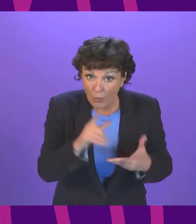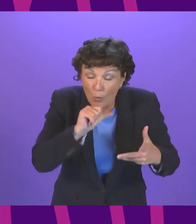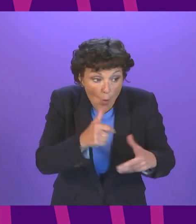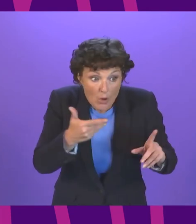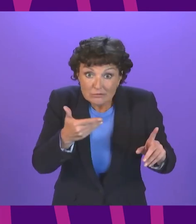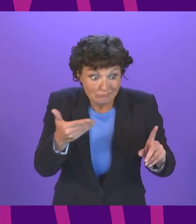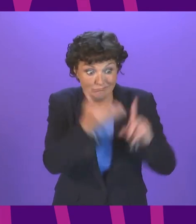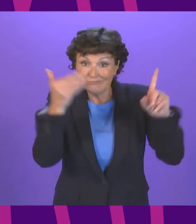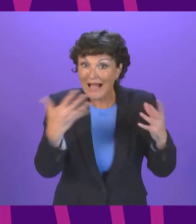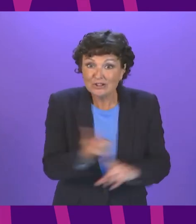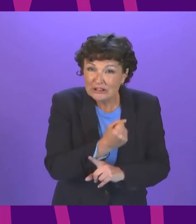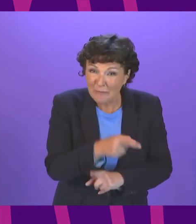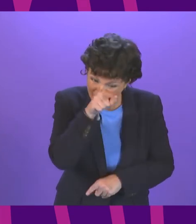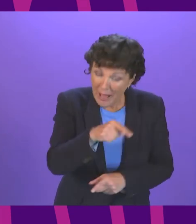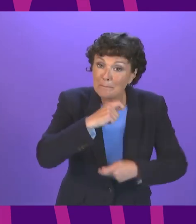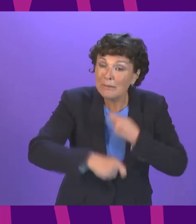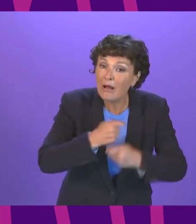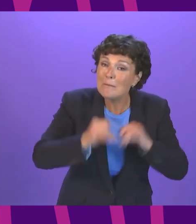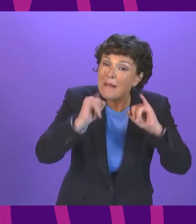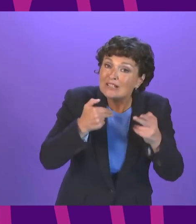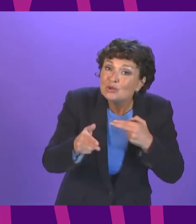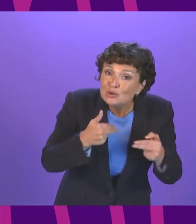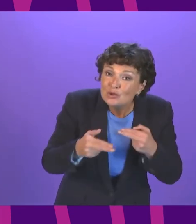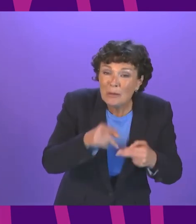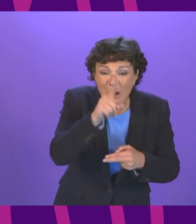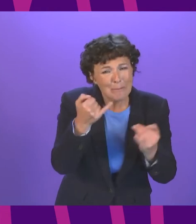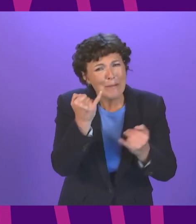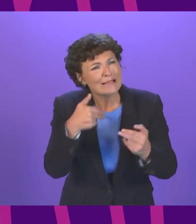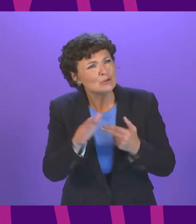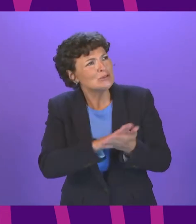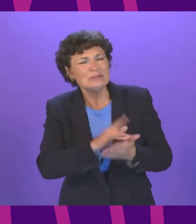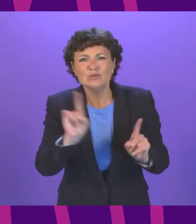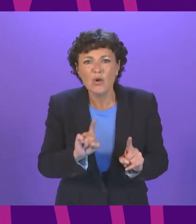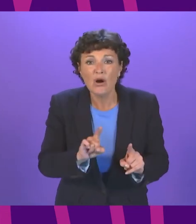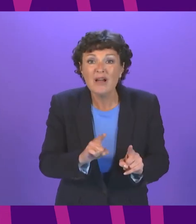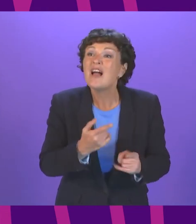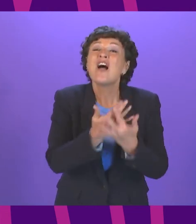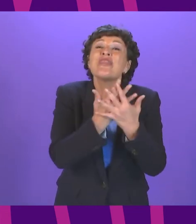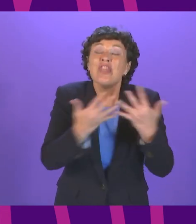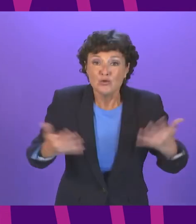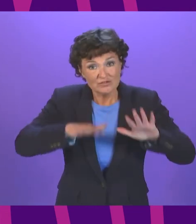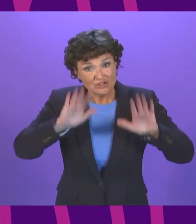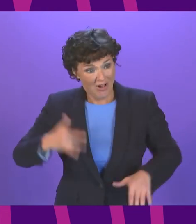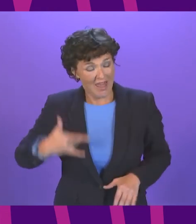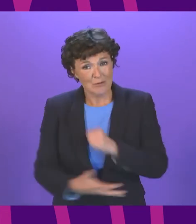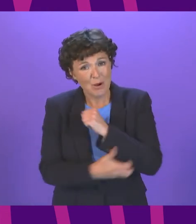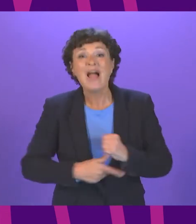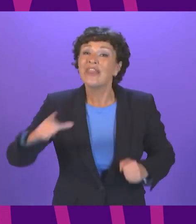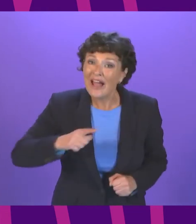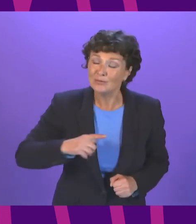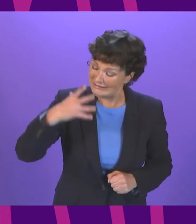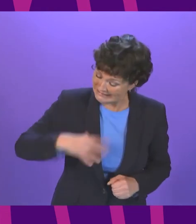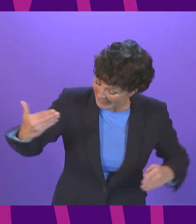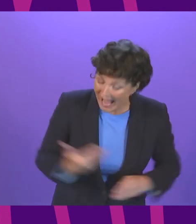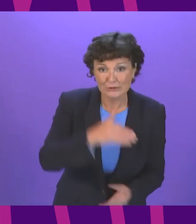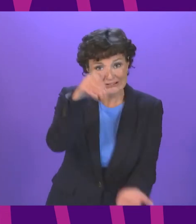one day but that bad news story means thousands of children still living in poverty across our country that's why we need urgent action